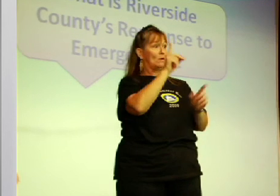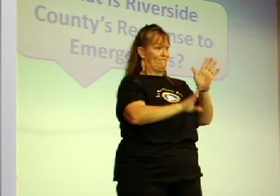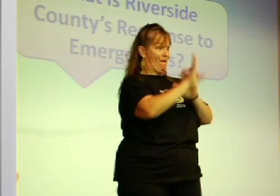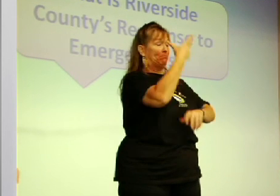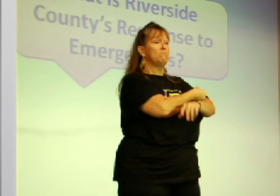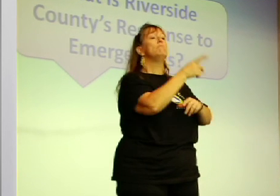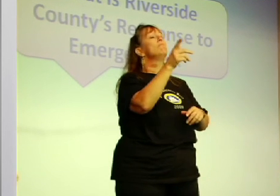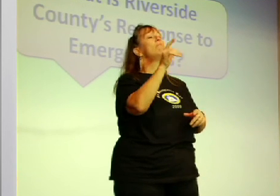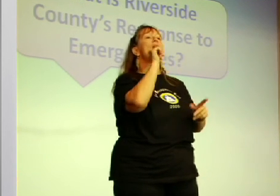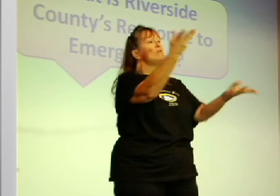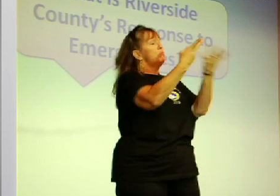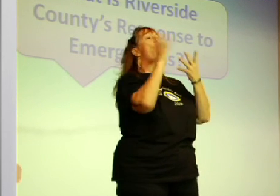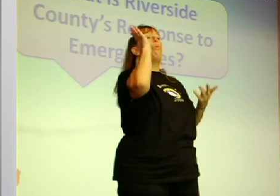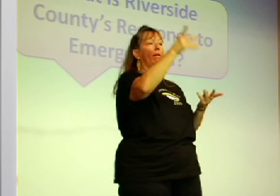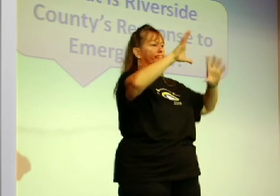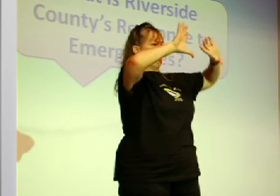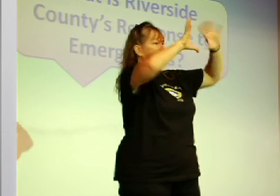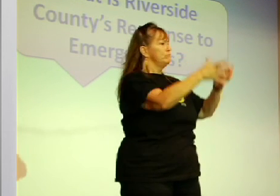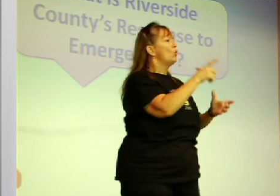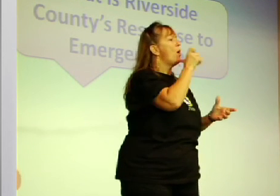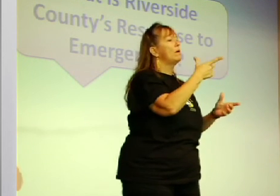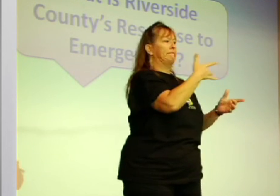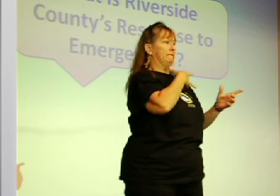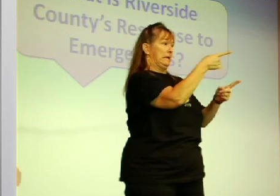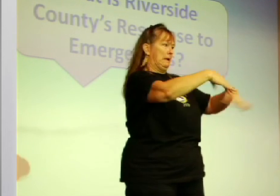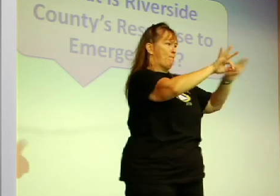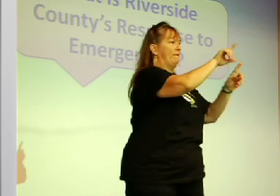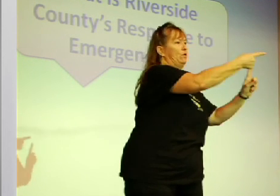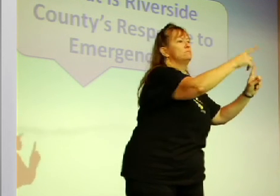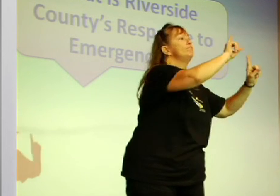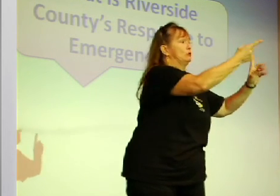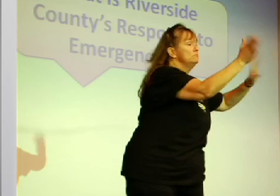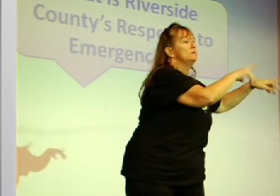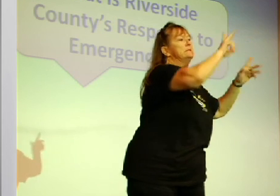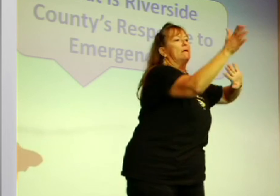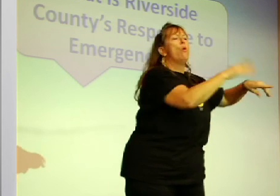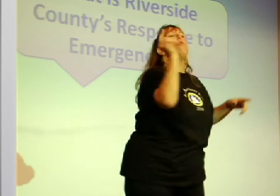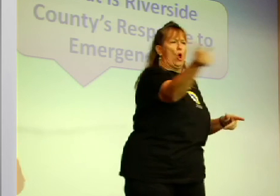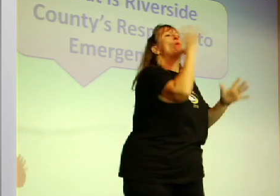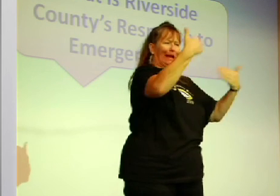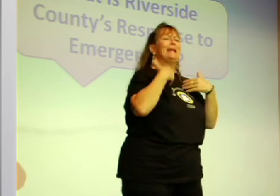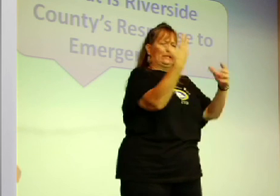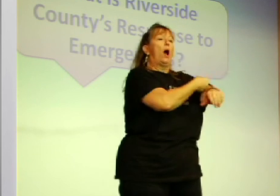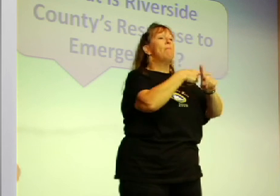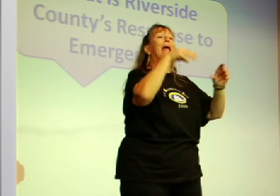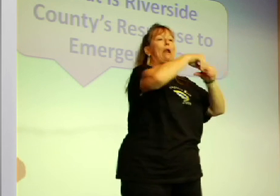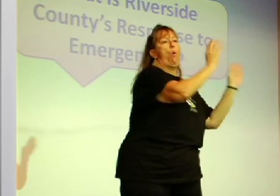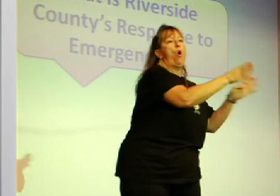with the h1n1 they will categorize who is the most important to receive this vaccine everyone